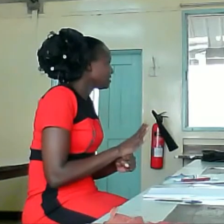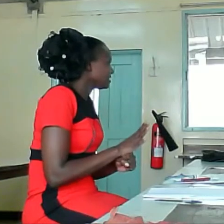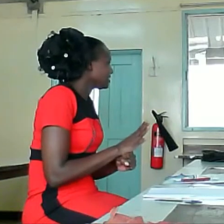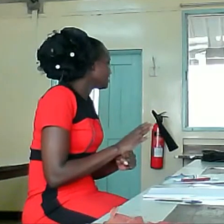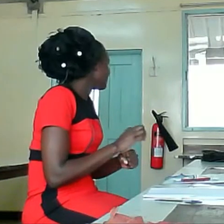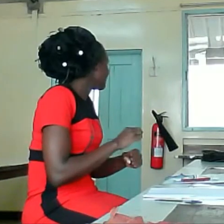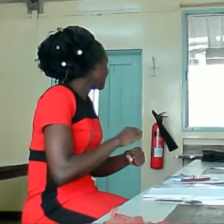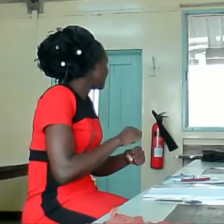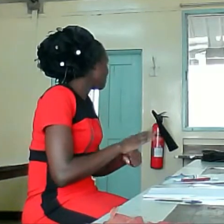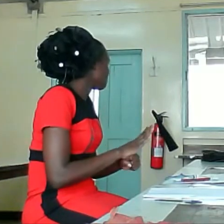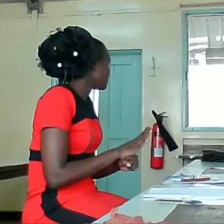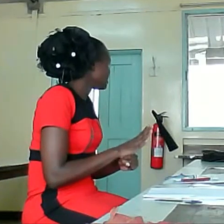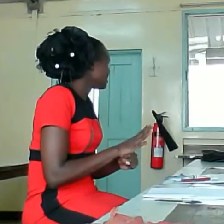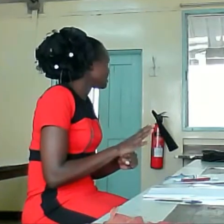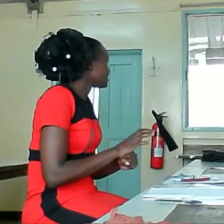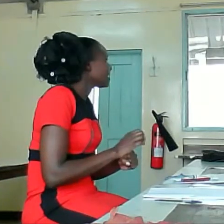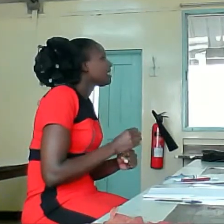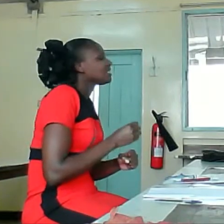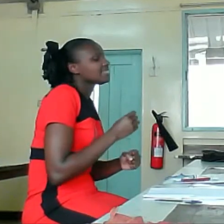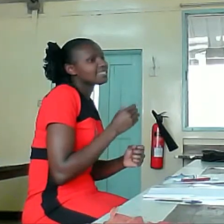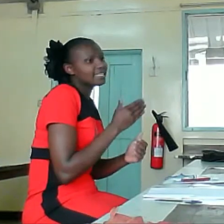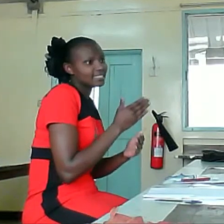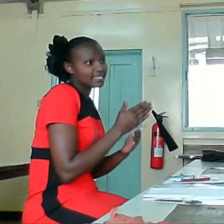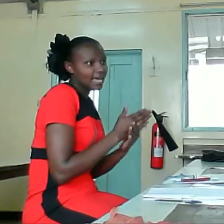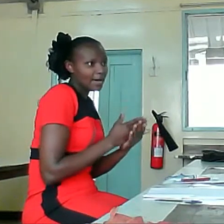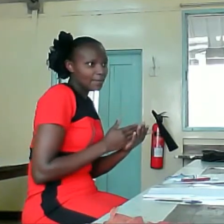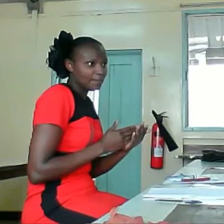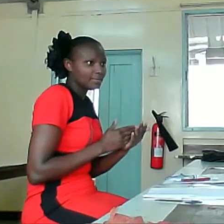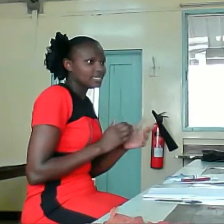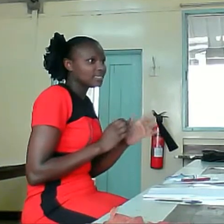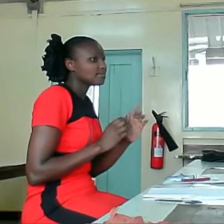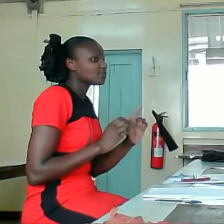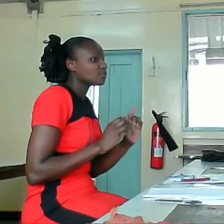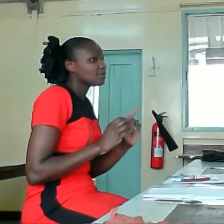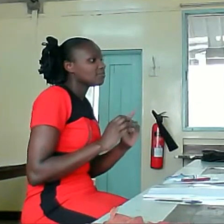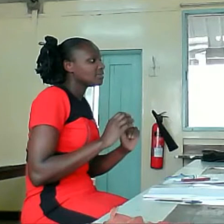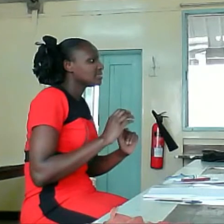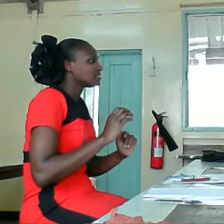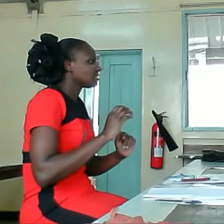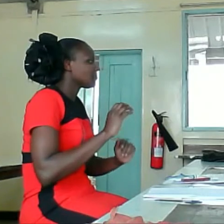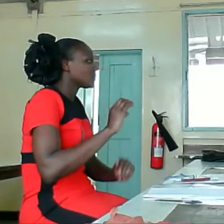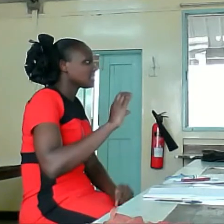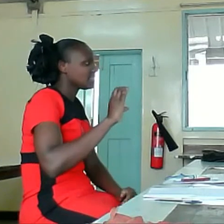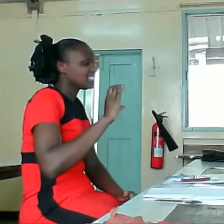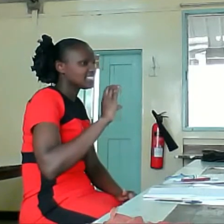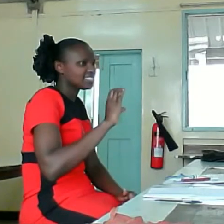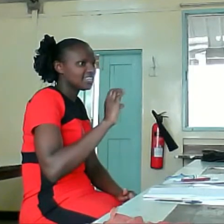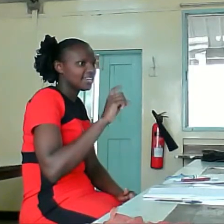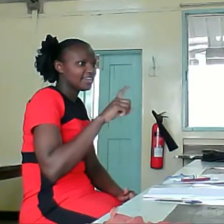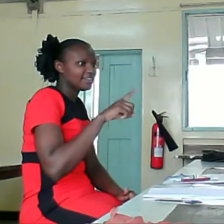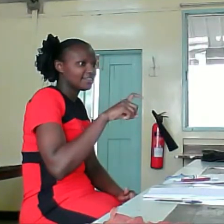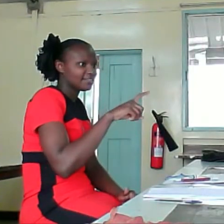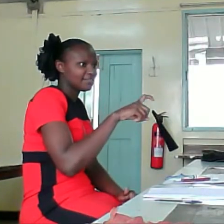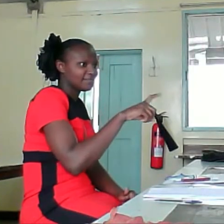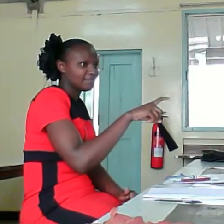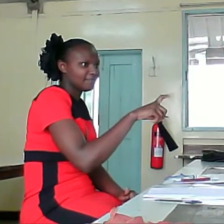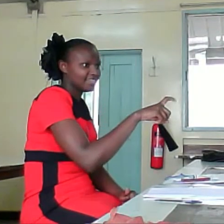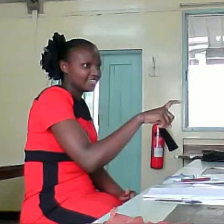-19. Some, it can't actually be, some were saying C and virus.